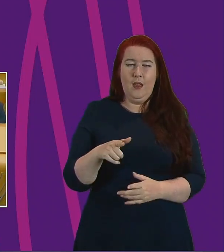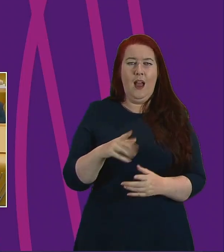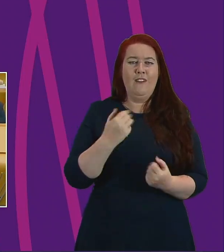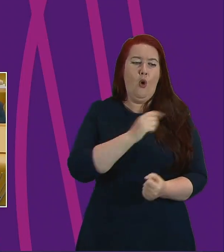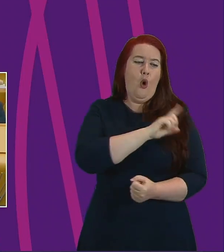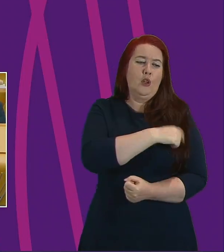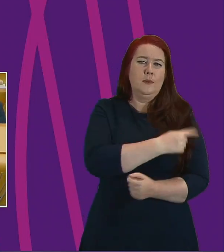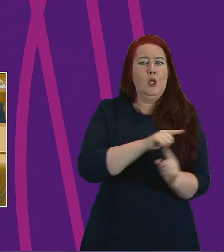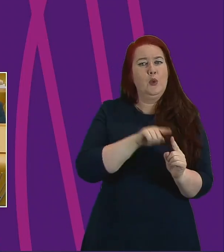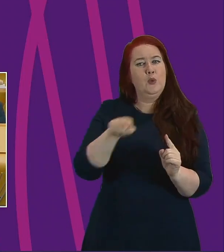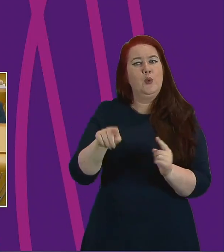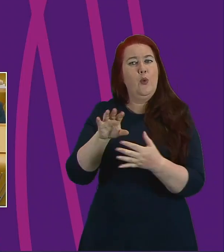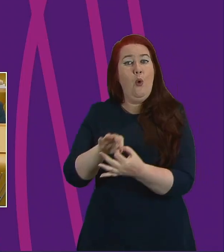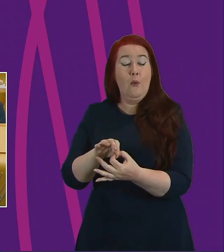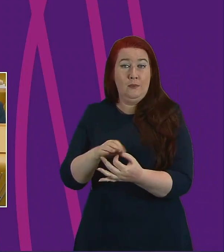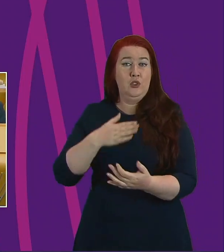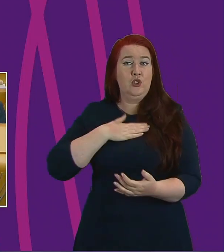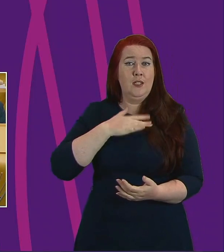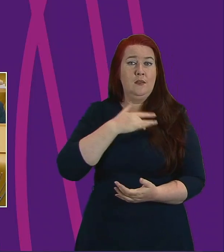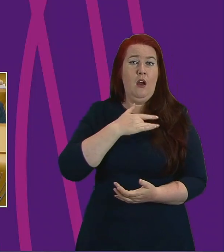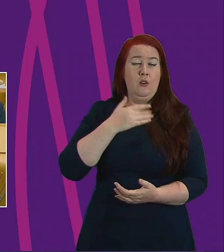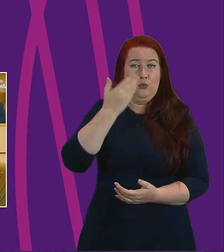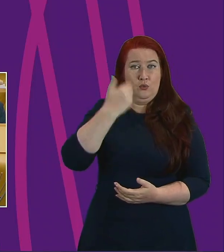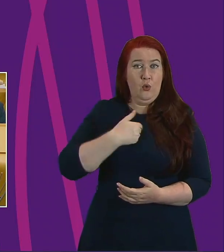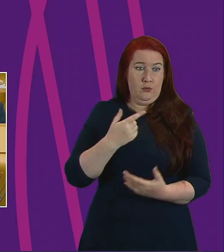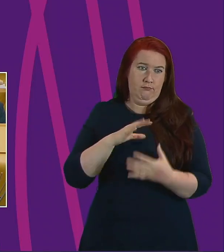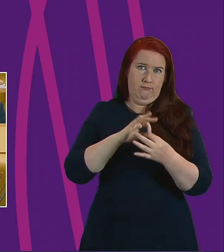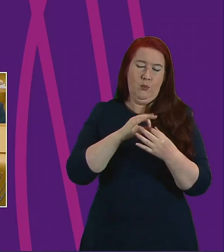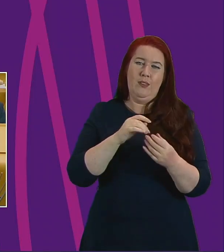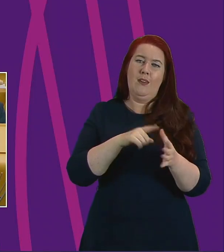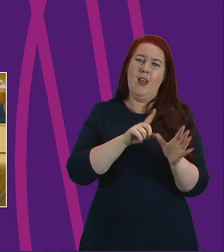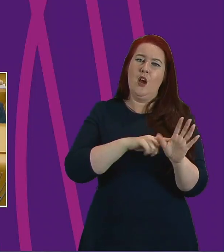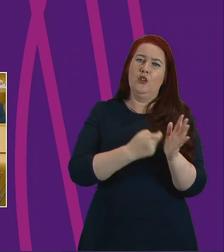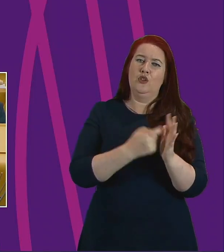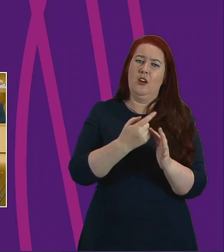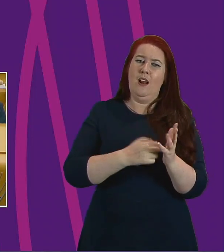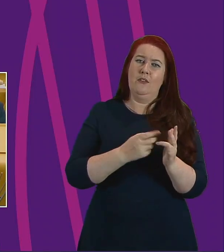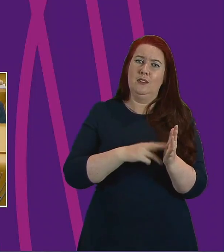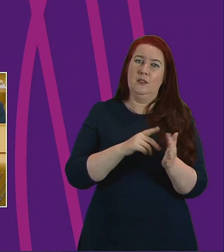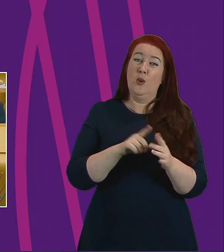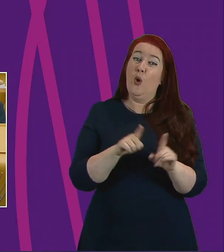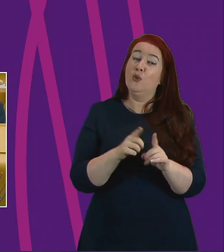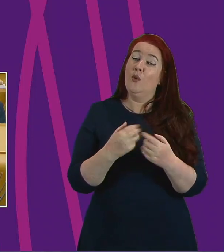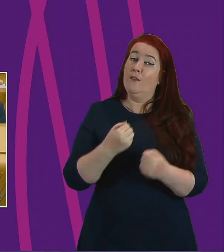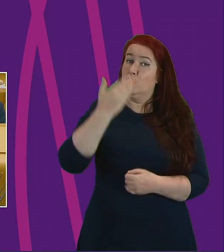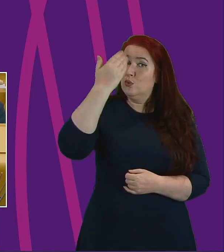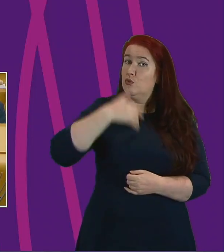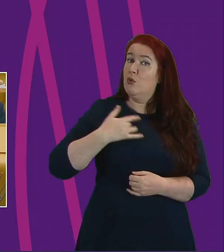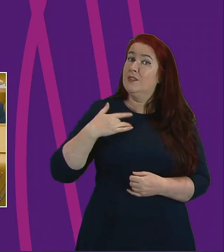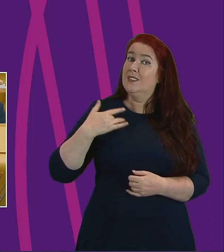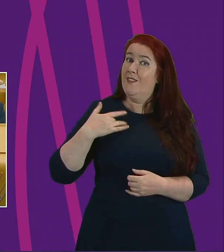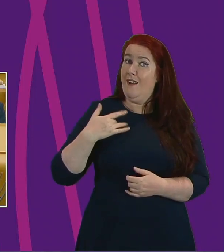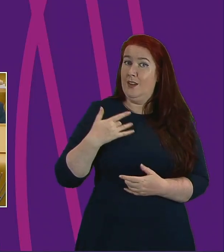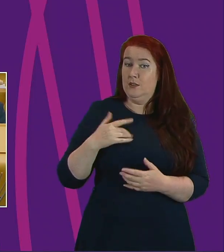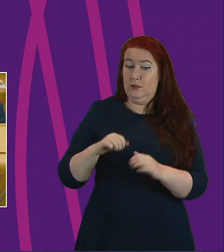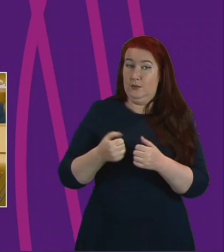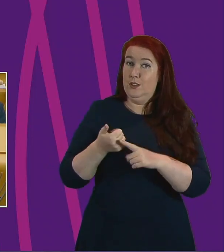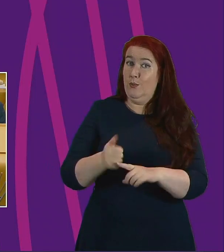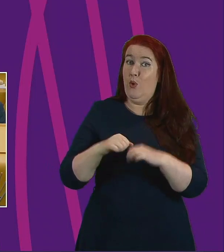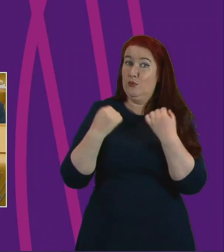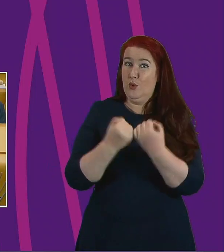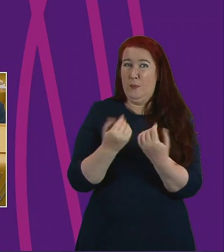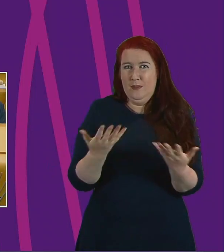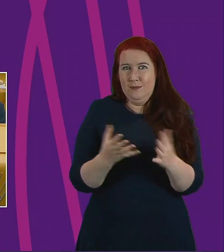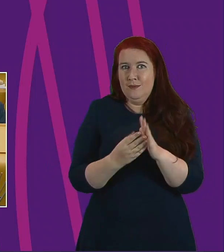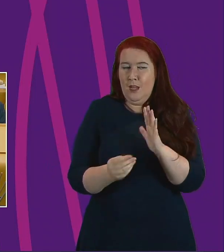service that Chest Heart and Stroke runs with NHS here, Sharnarn and the charity runs a stroke survivor support group from Largs Library. The Scottish Government